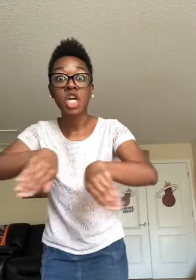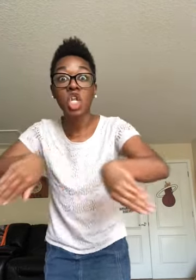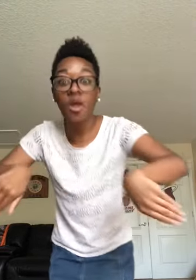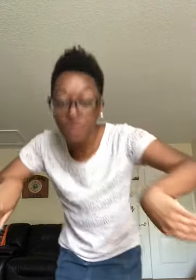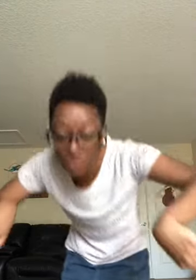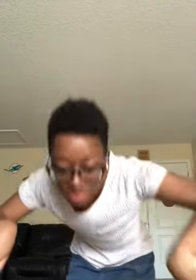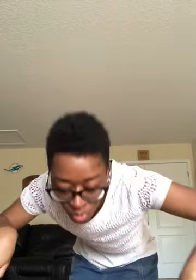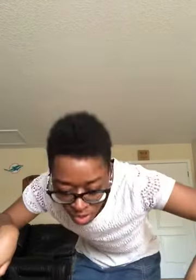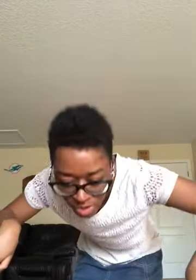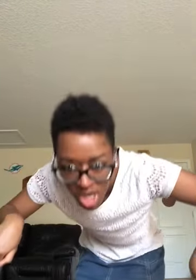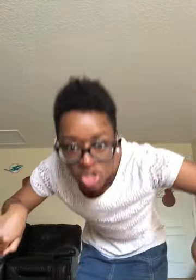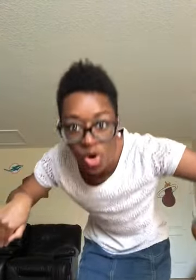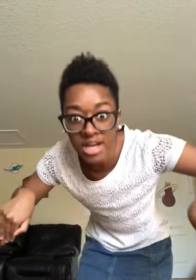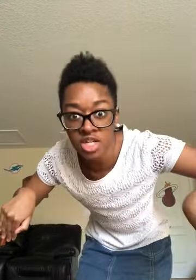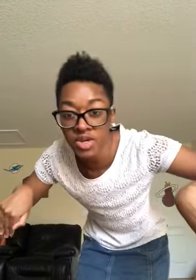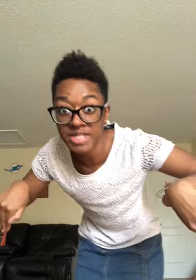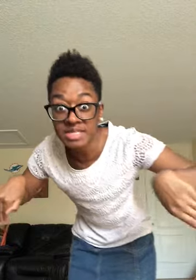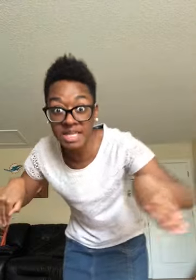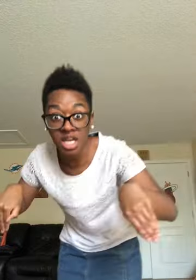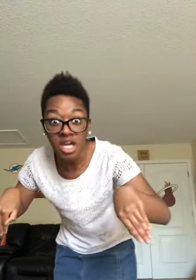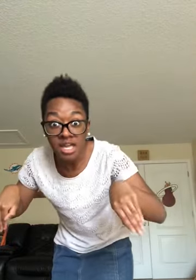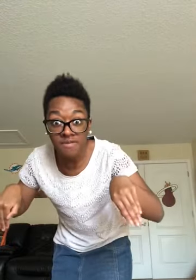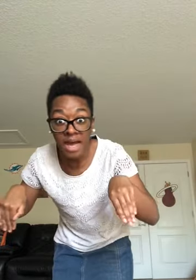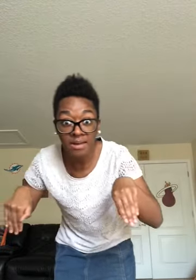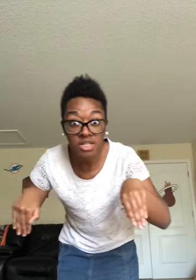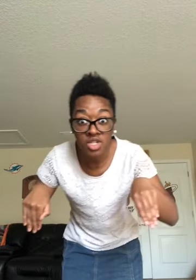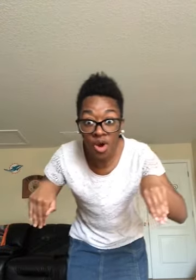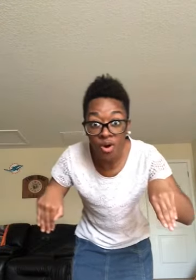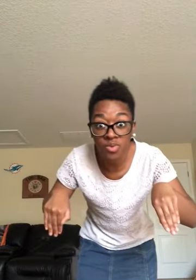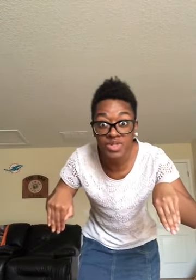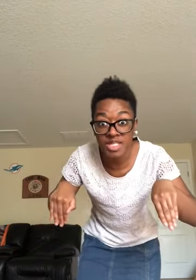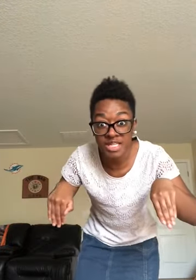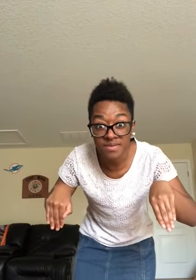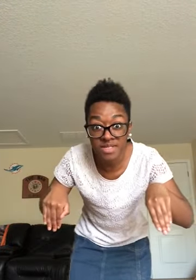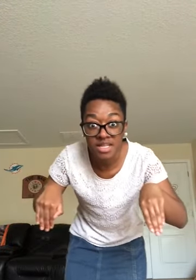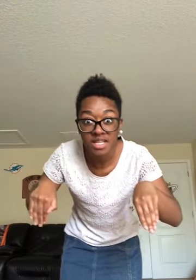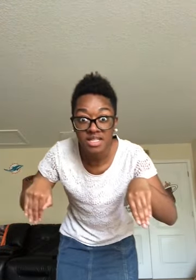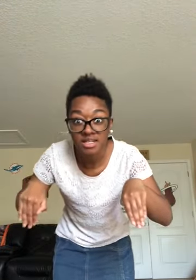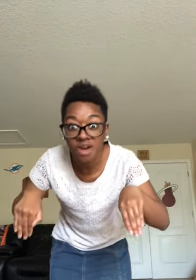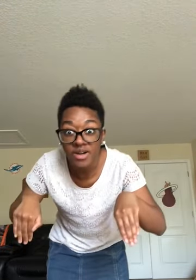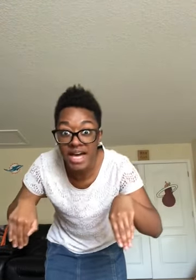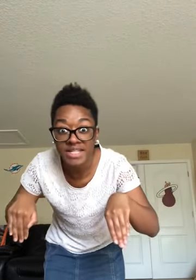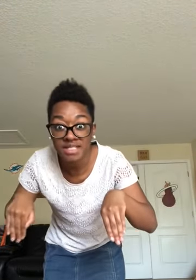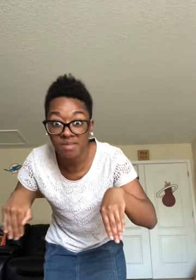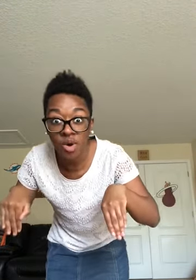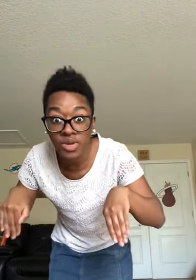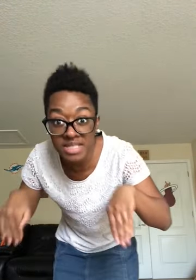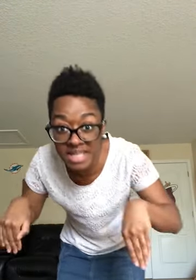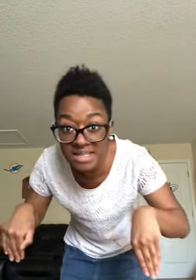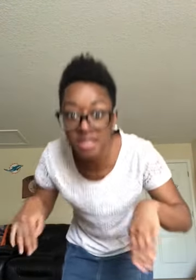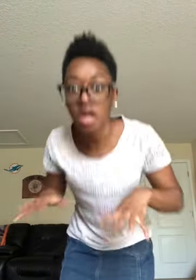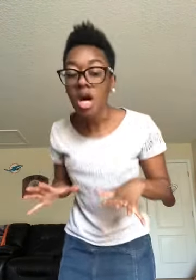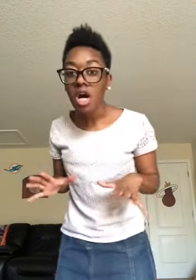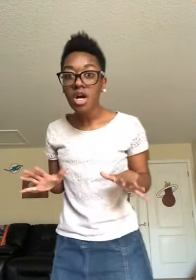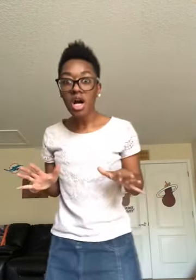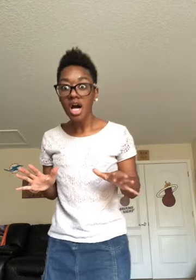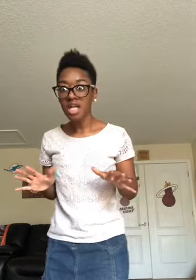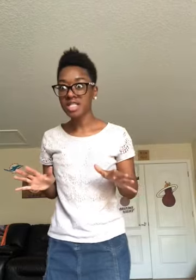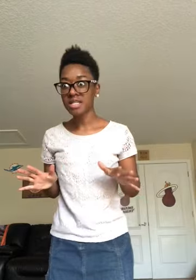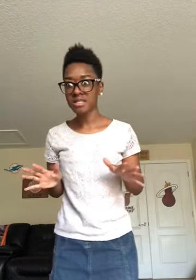closer in the water trying to look and see if that dog was even, that dog had the same bone as he did. And he